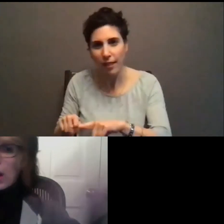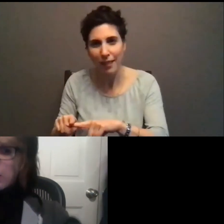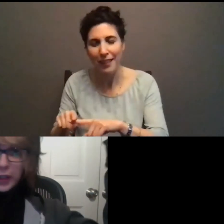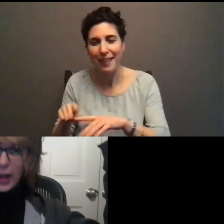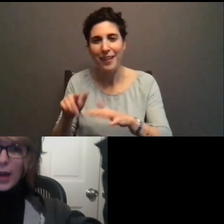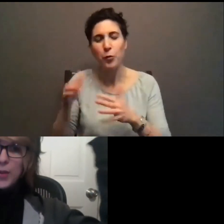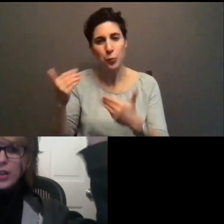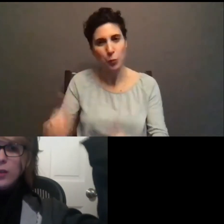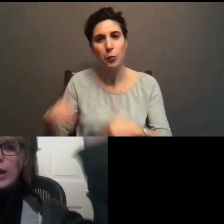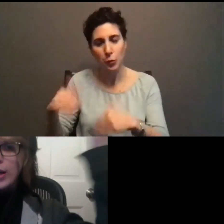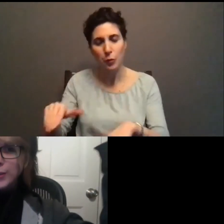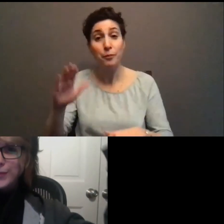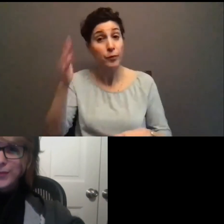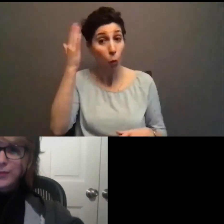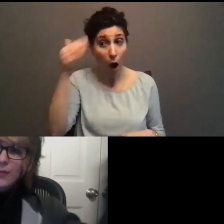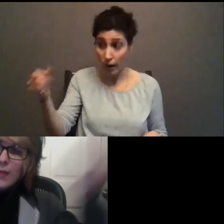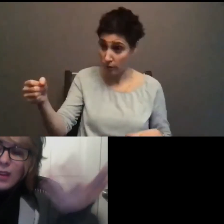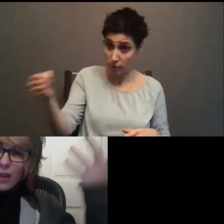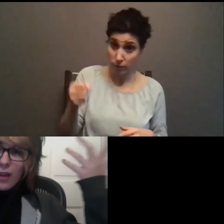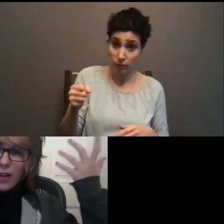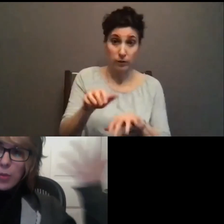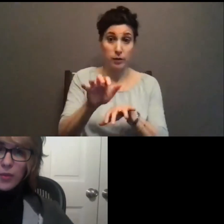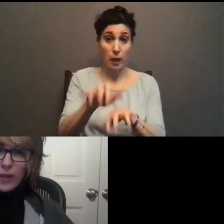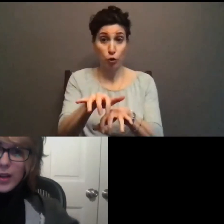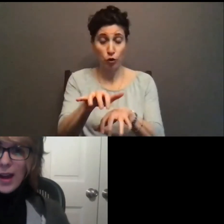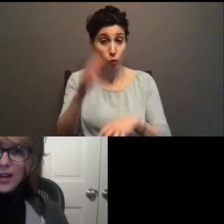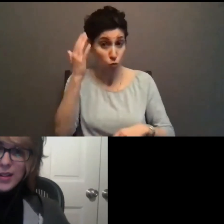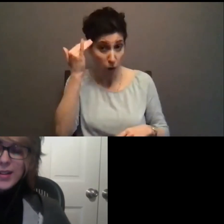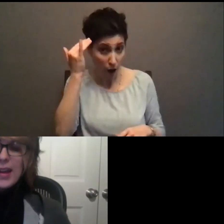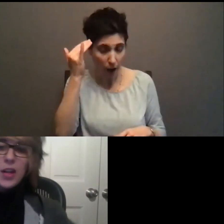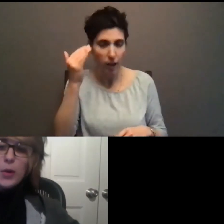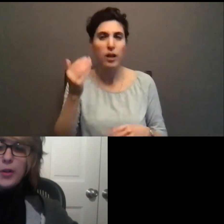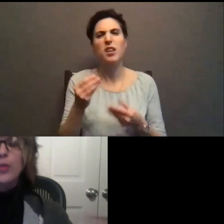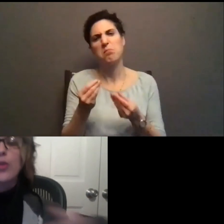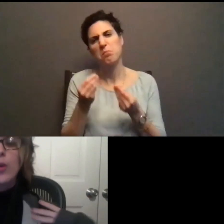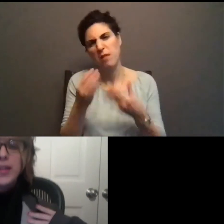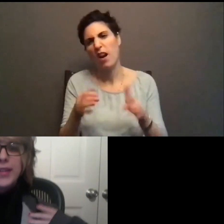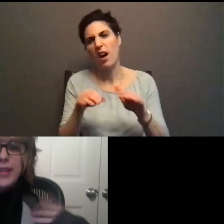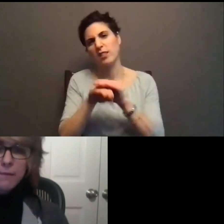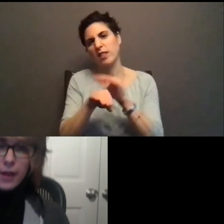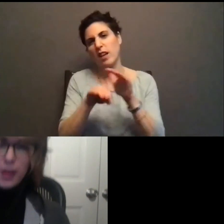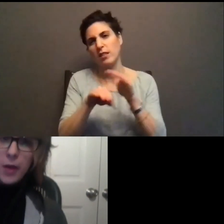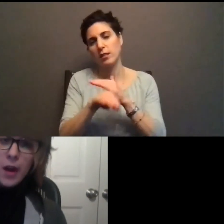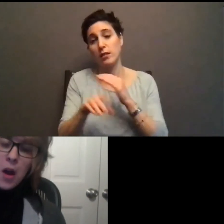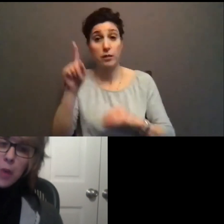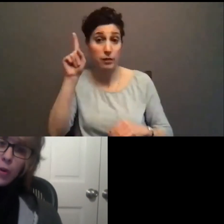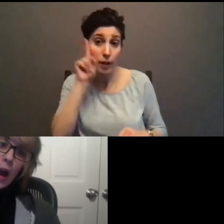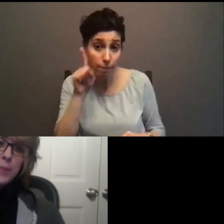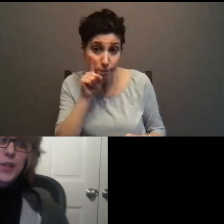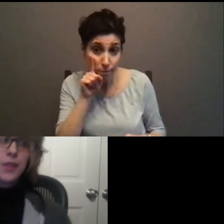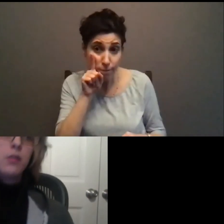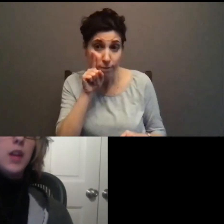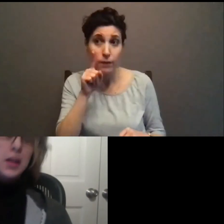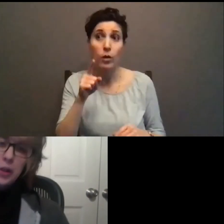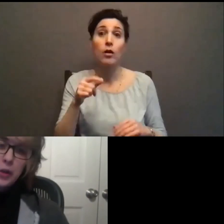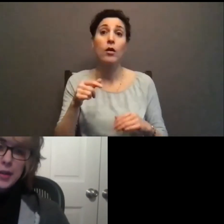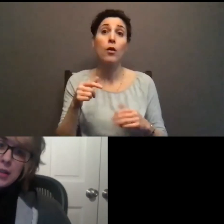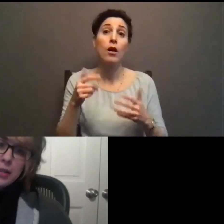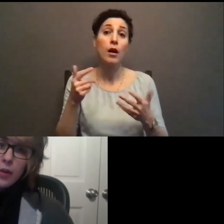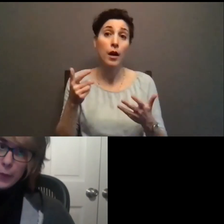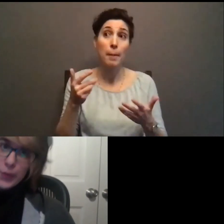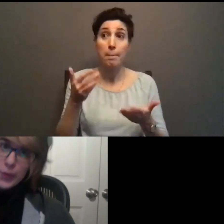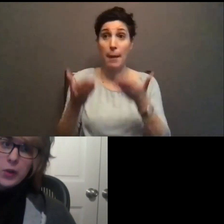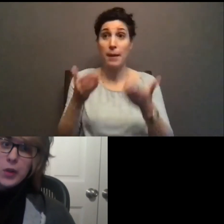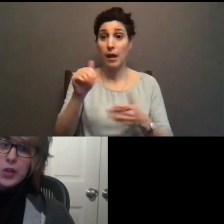Why bring in captioning? Well, it provides access to anyone who is deaf and perhaps ASL